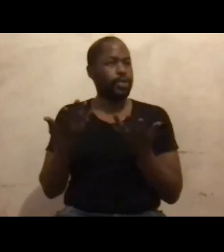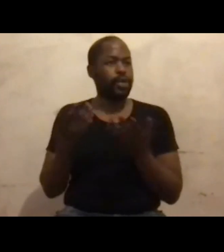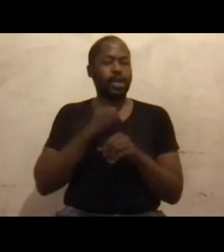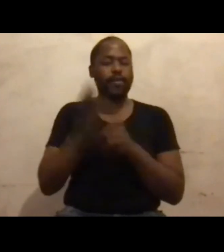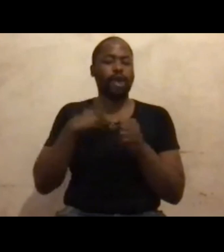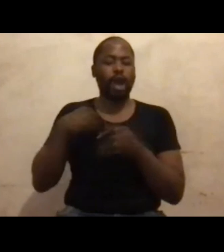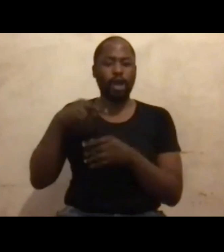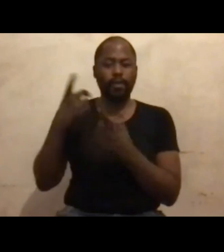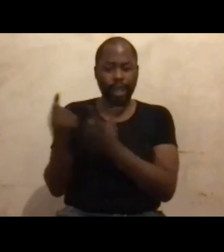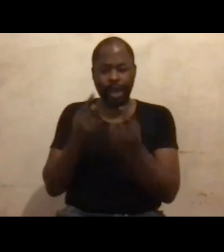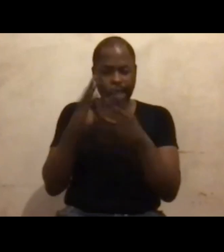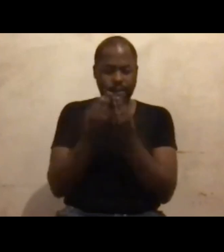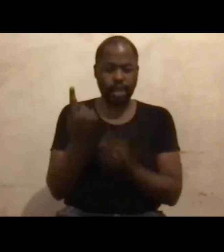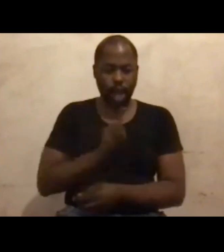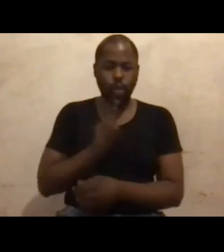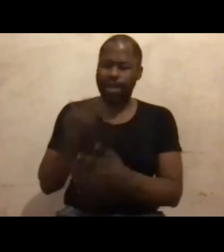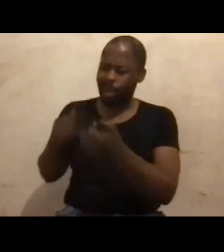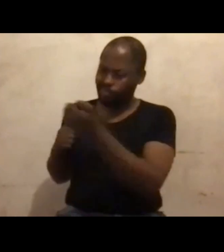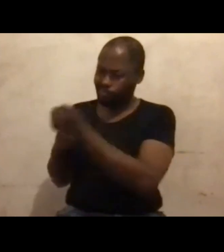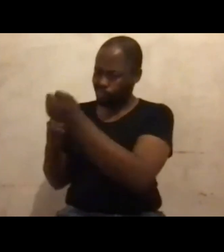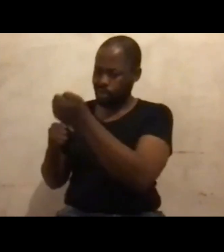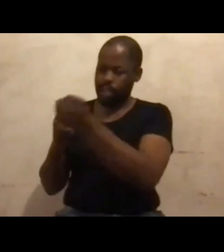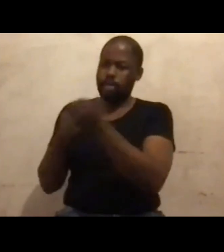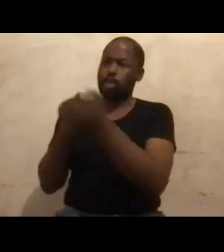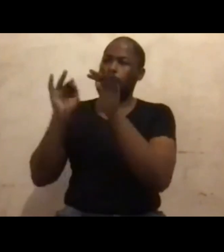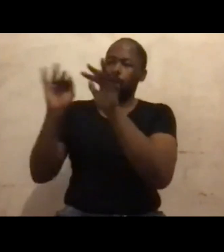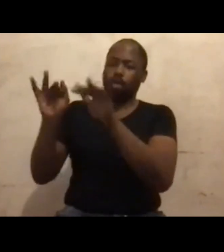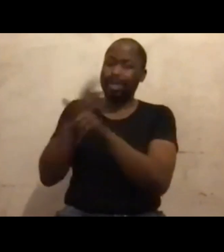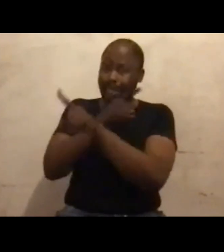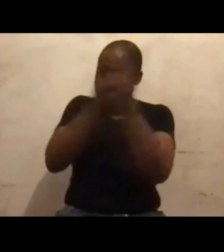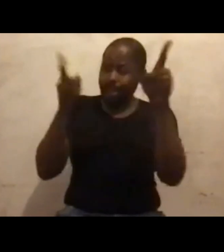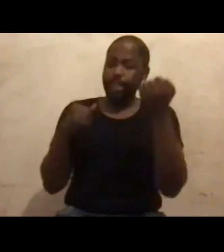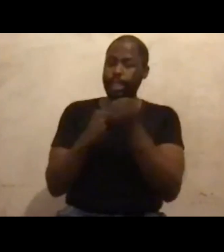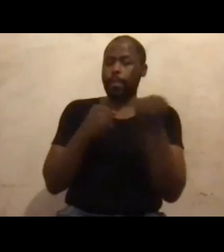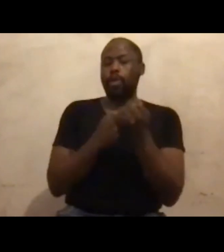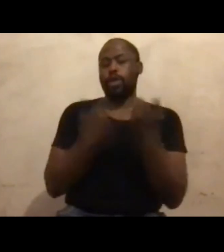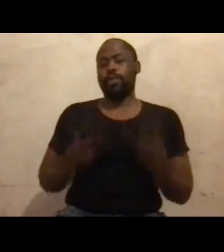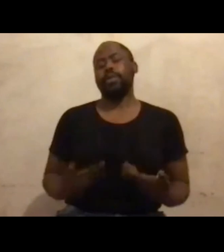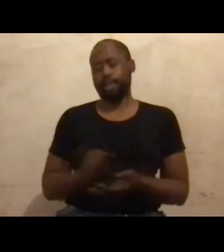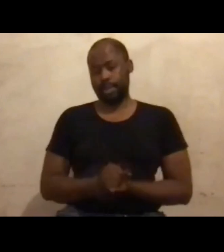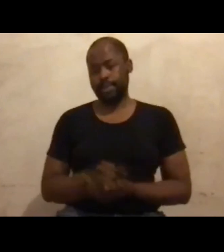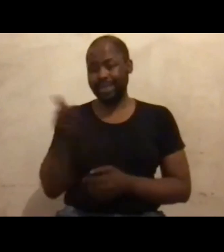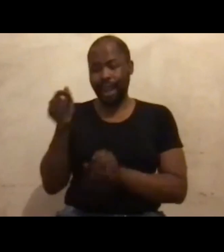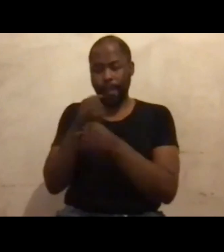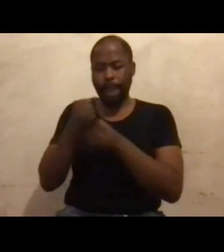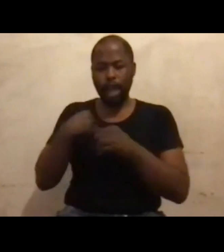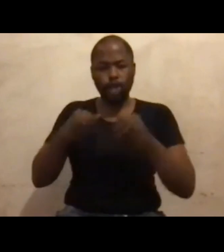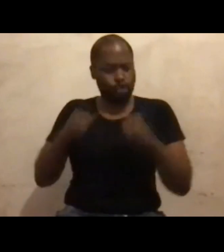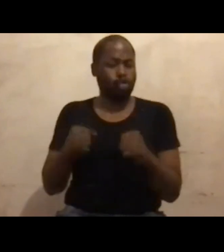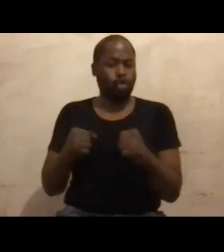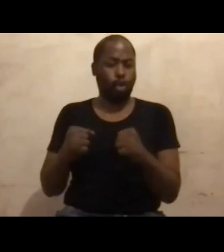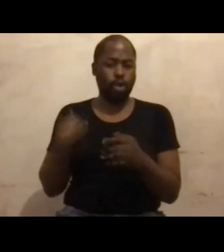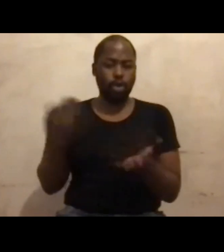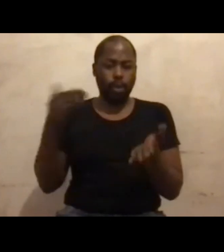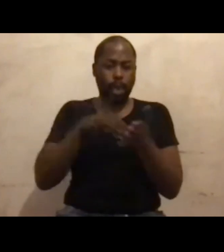I supported people and people supported me. And that's what made us strong, getting me to this point.